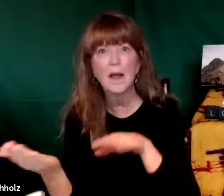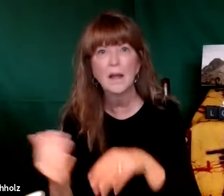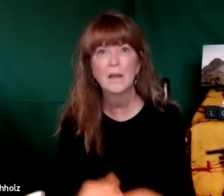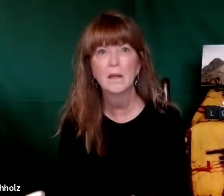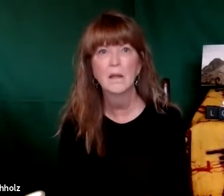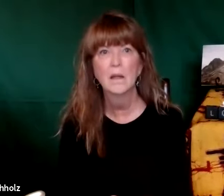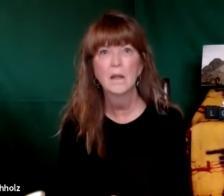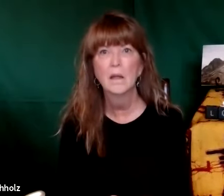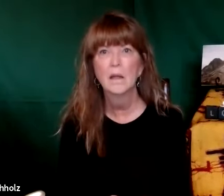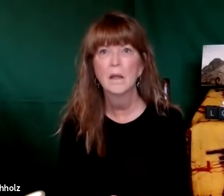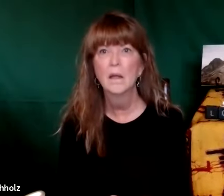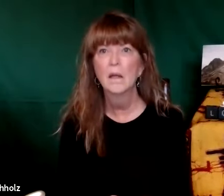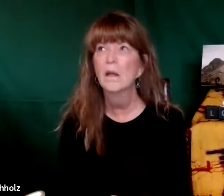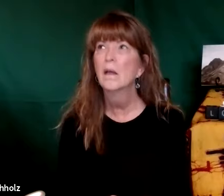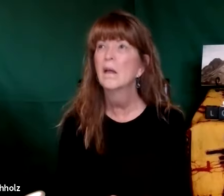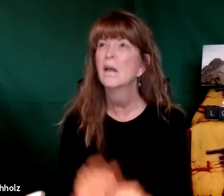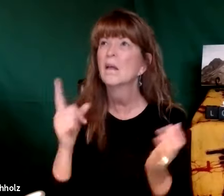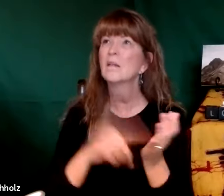if God doesn't care that our spouse has passed